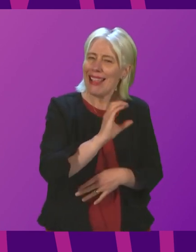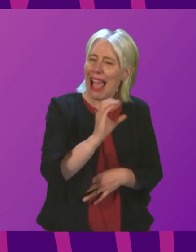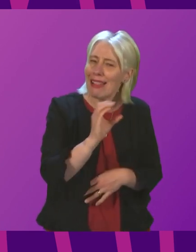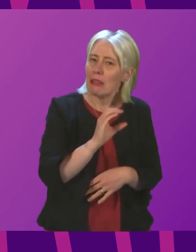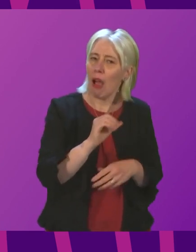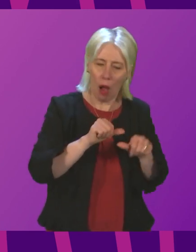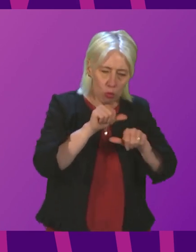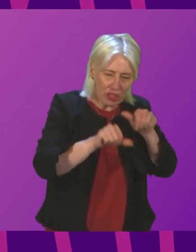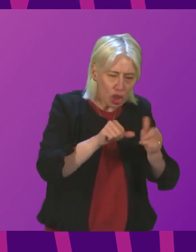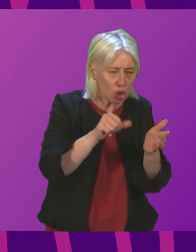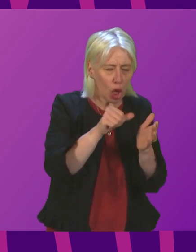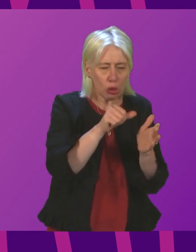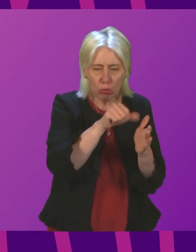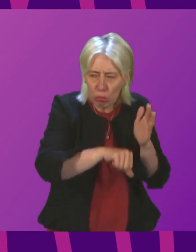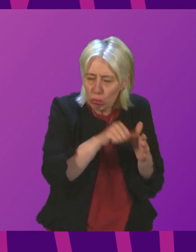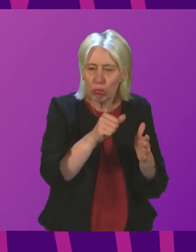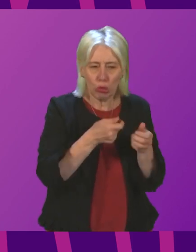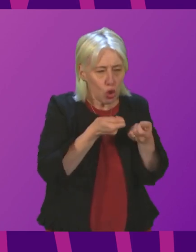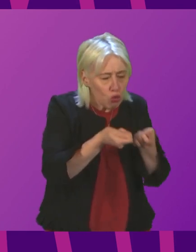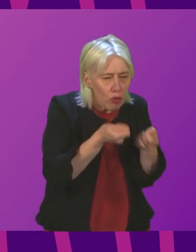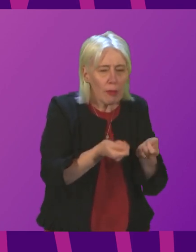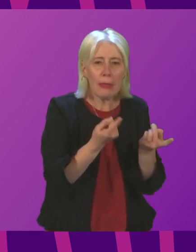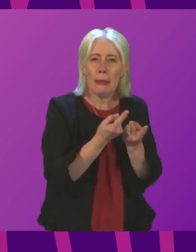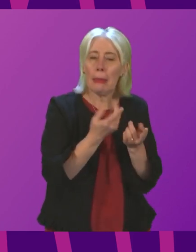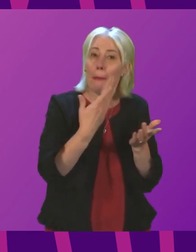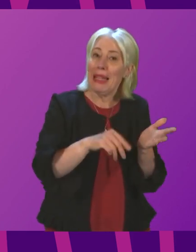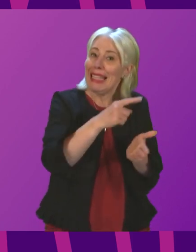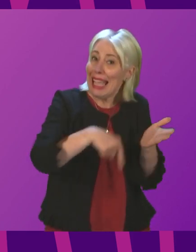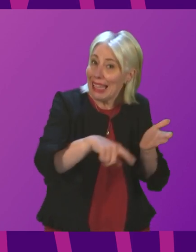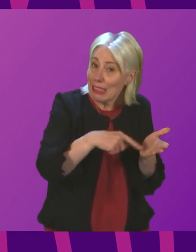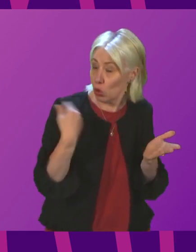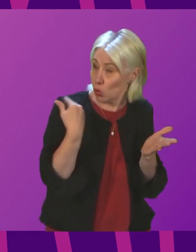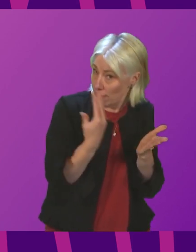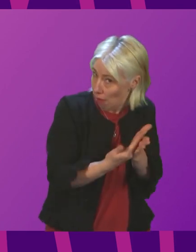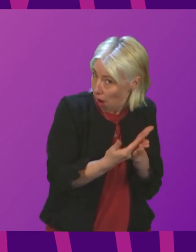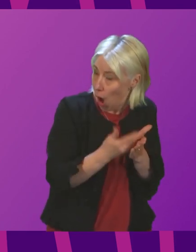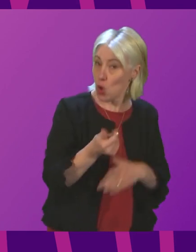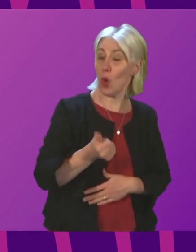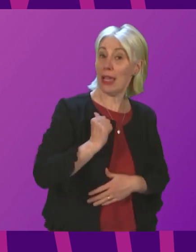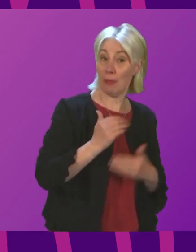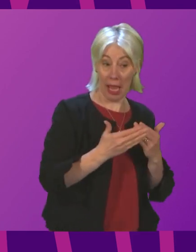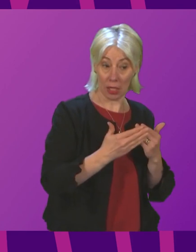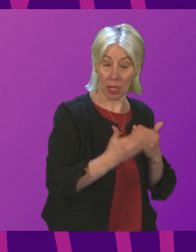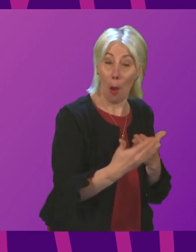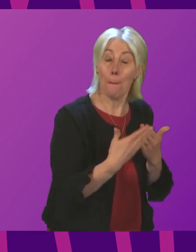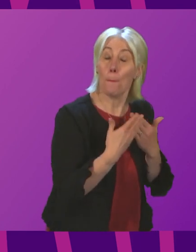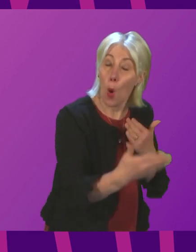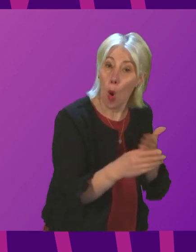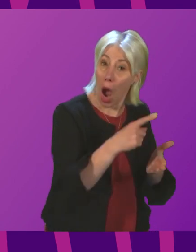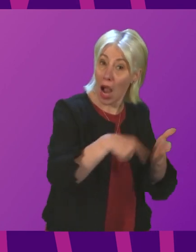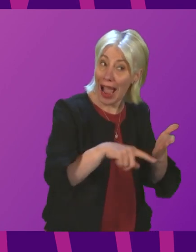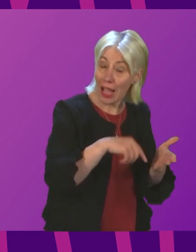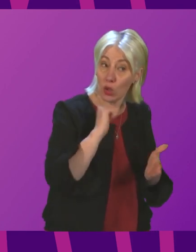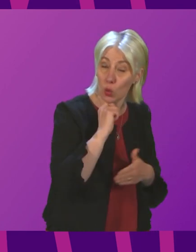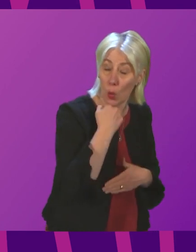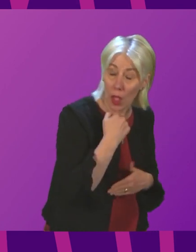been cancelled so far, and whether he expects more cancer procedures to be cancelled or delayed in the weeks ahead?